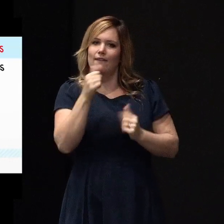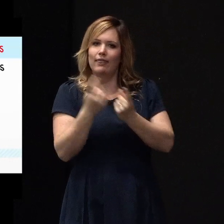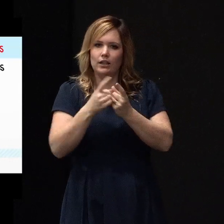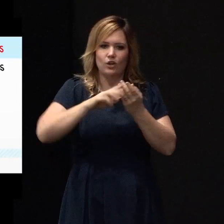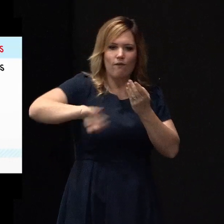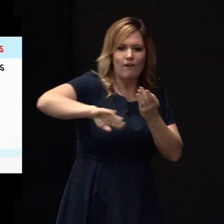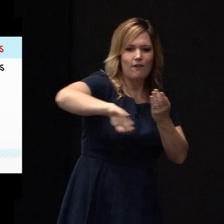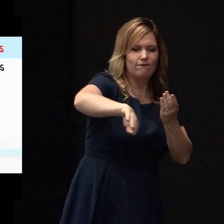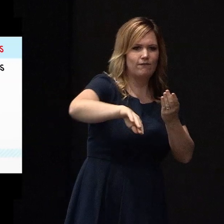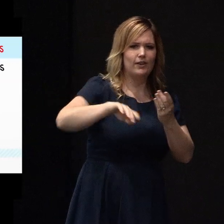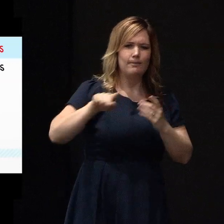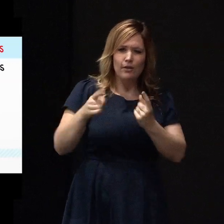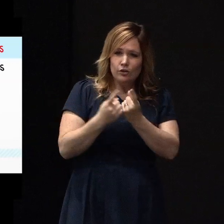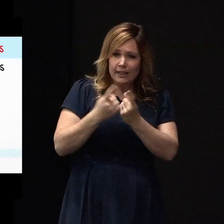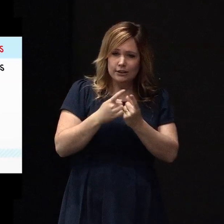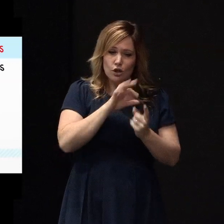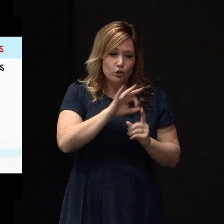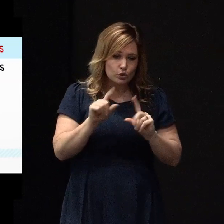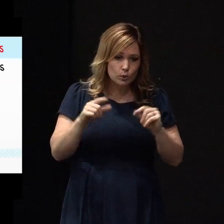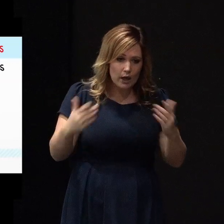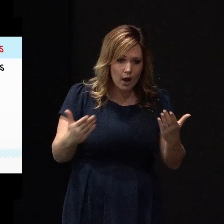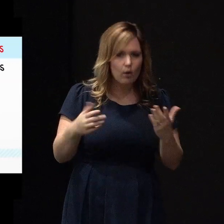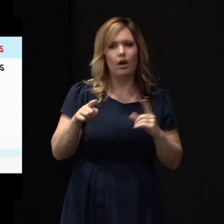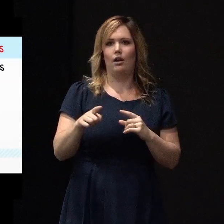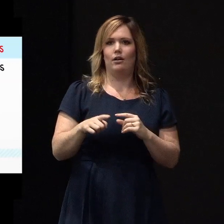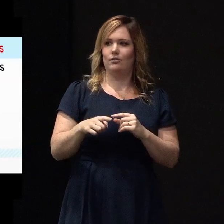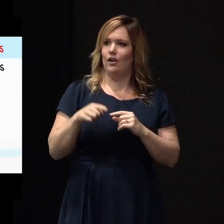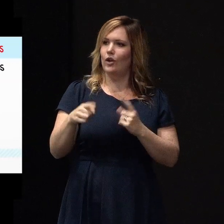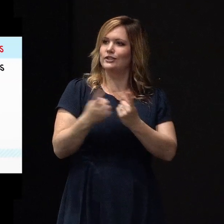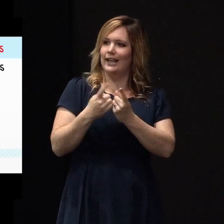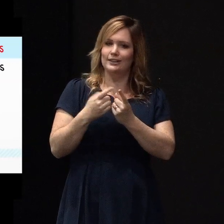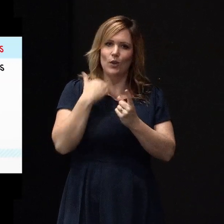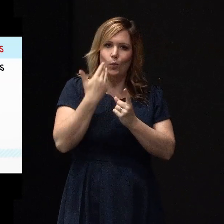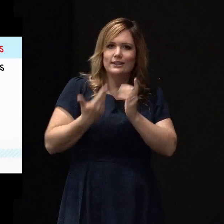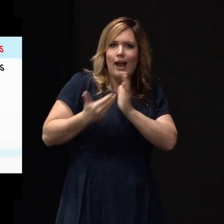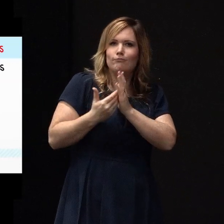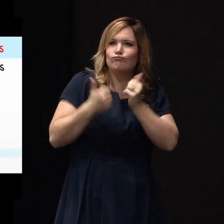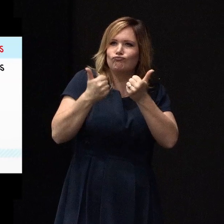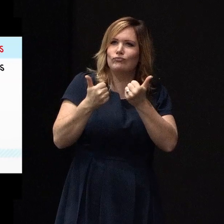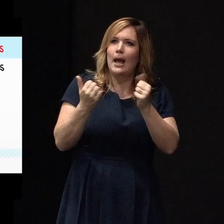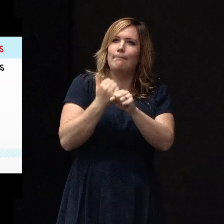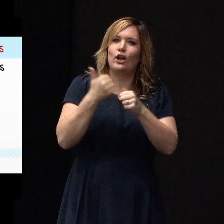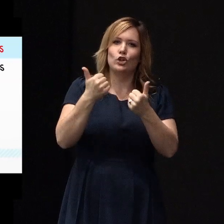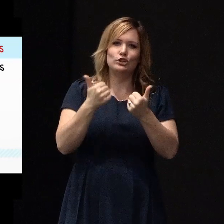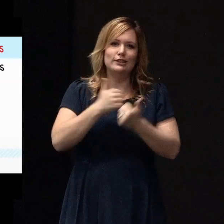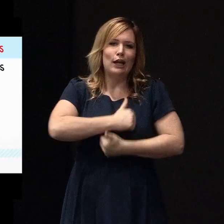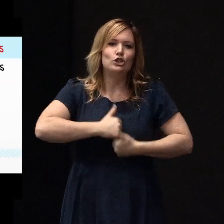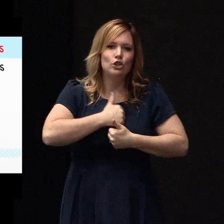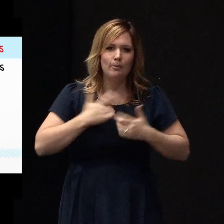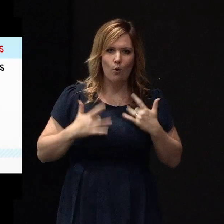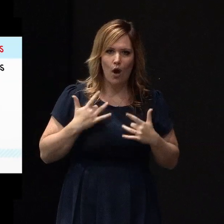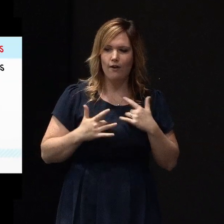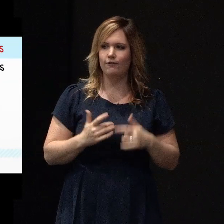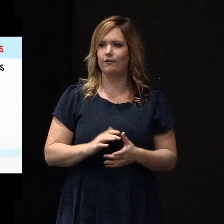will be the things that we used to do that added value to our lives. The time spent alone